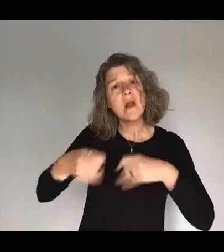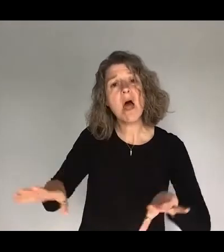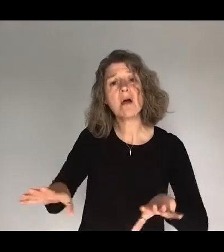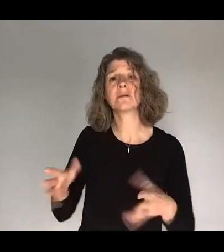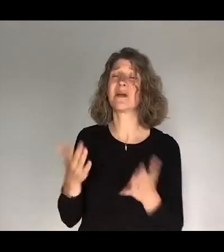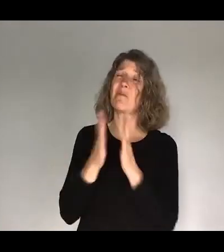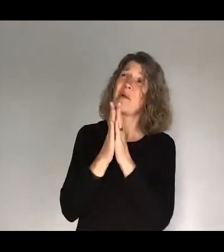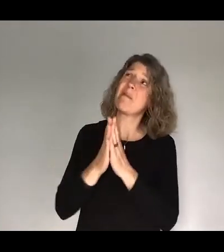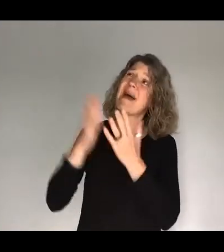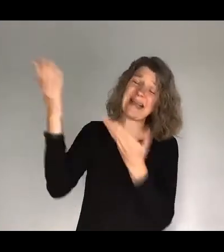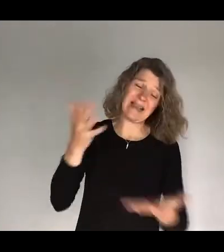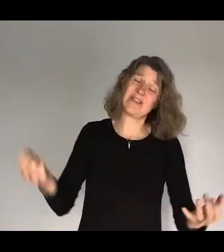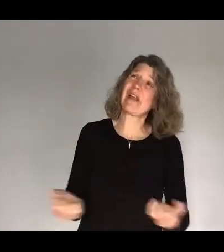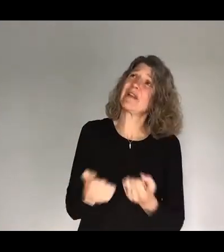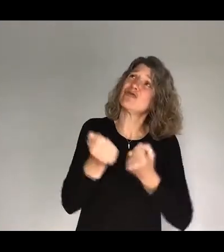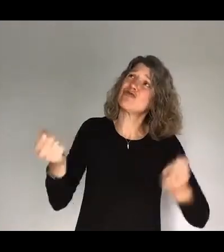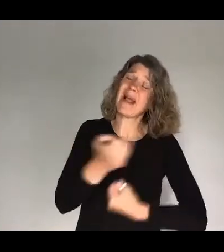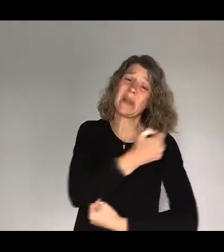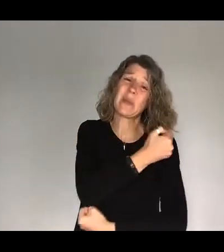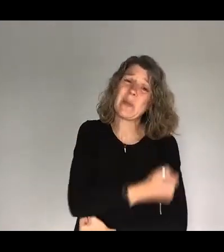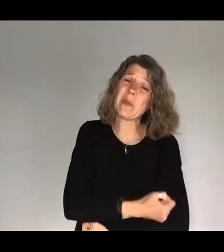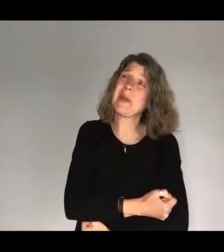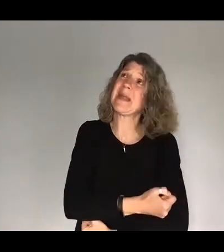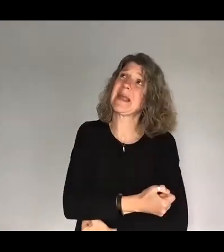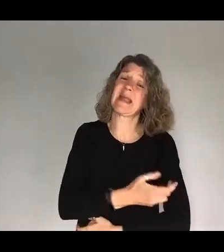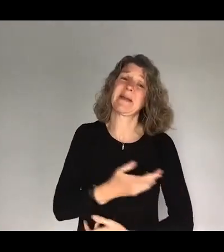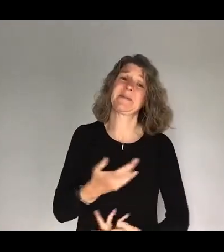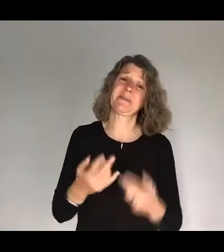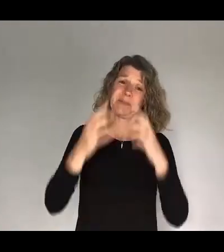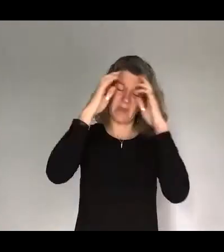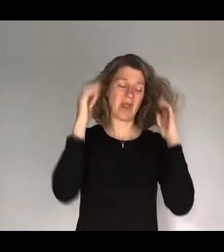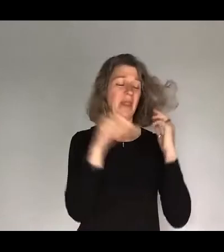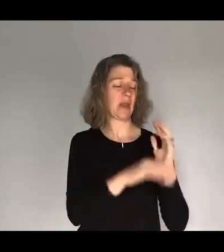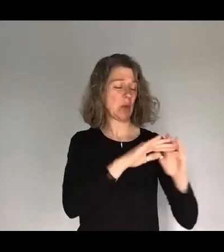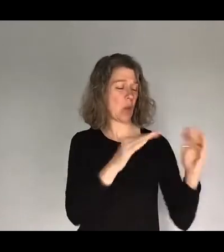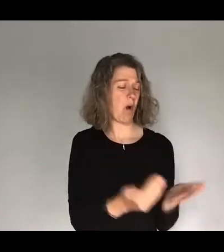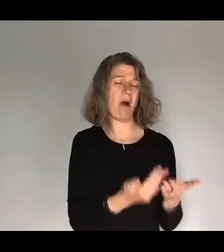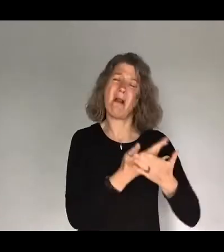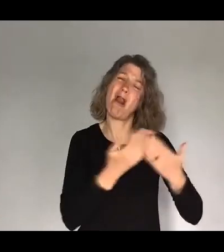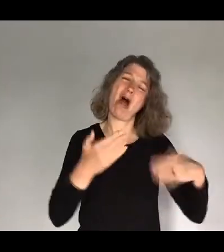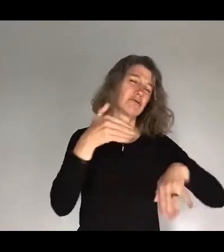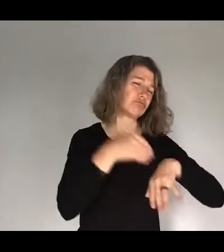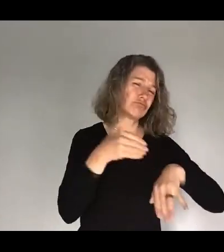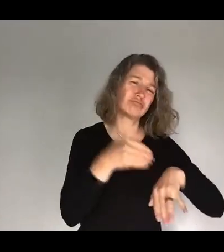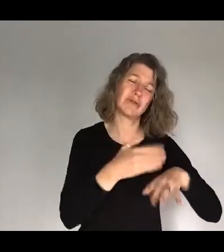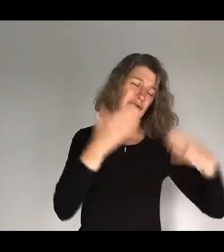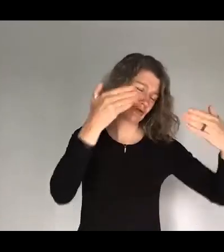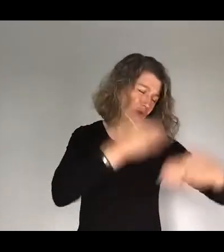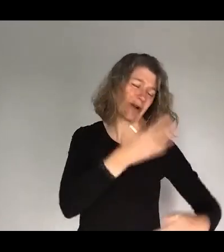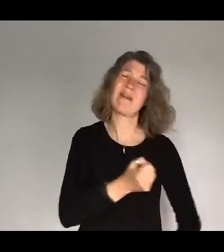power to the weak in our world that is full of troubles and darkness and despair. We pray that, Jesus, you would bring light